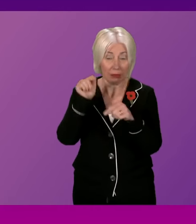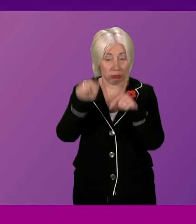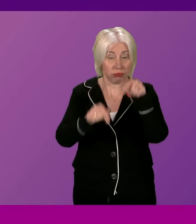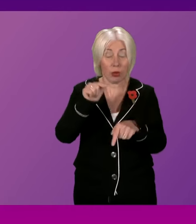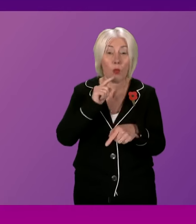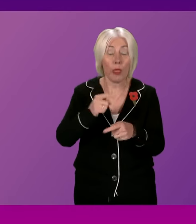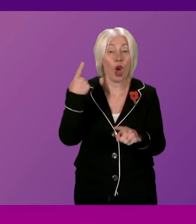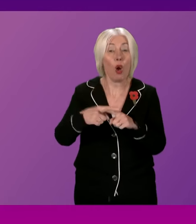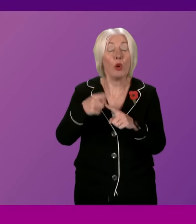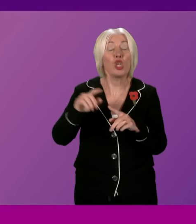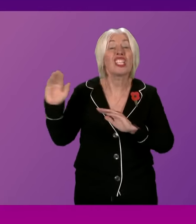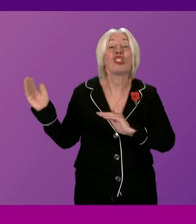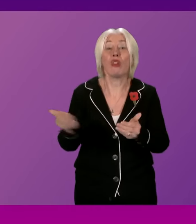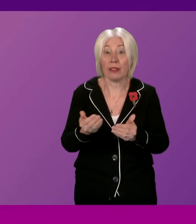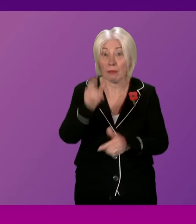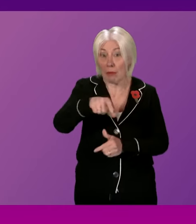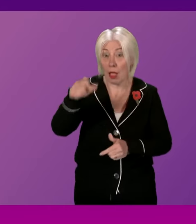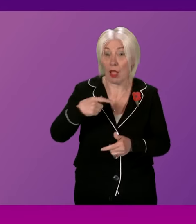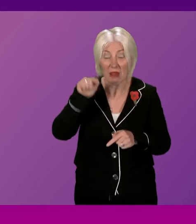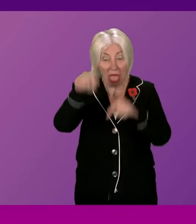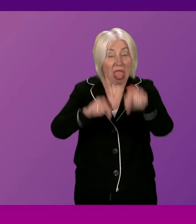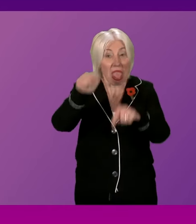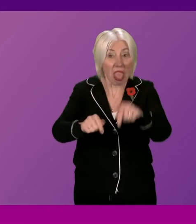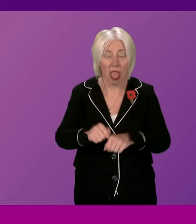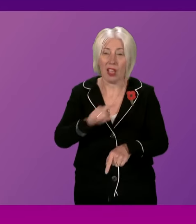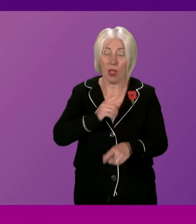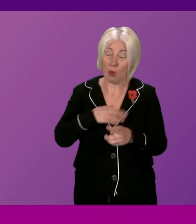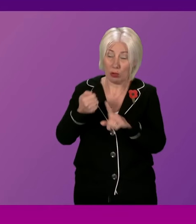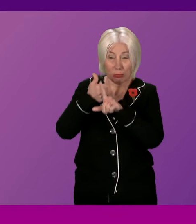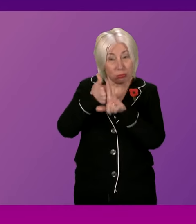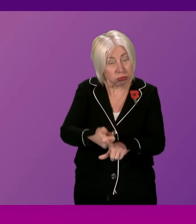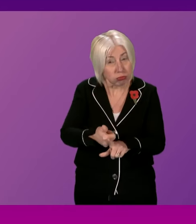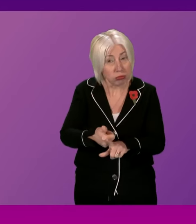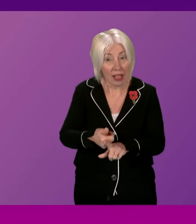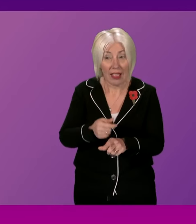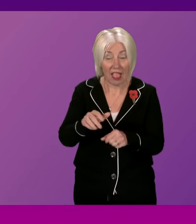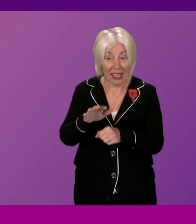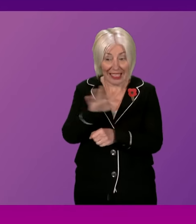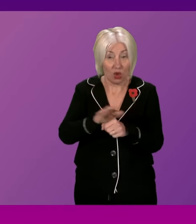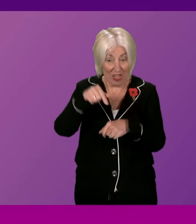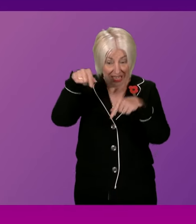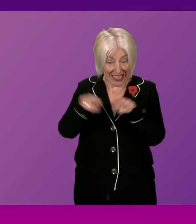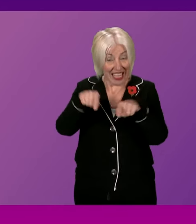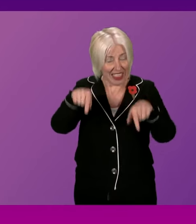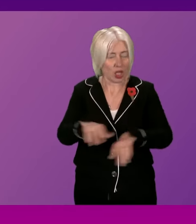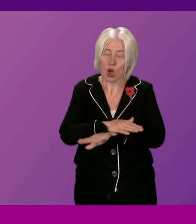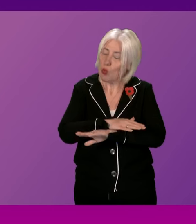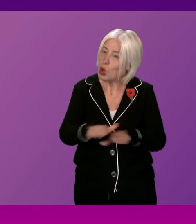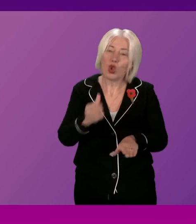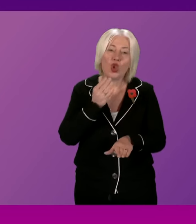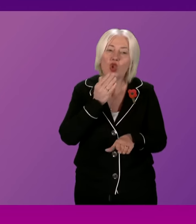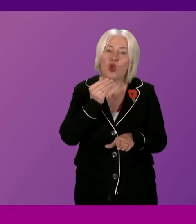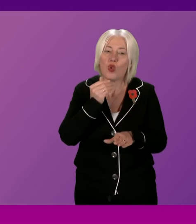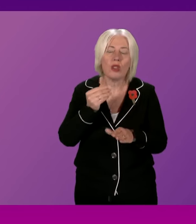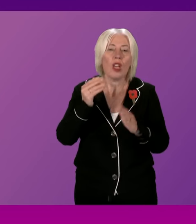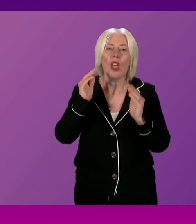our emergency services? And I'd also like to take this opportunity to stress that incidents such as these should not be used to talk down